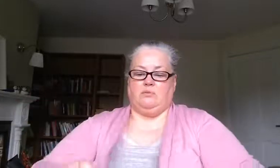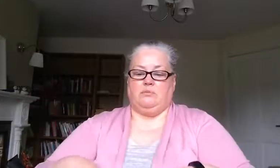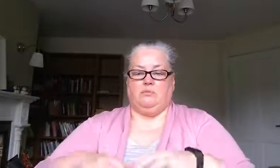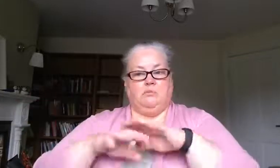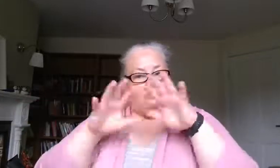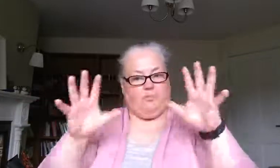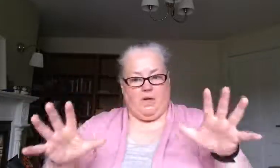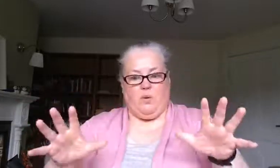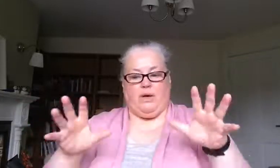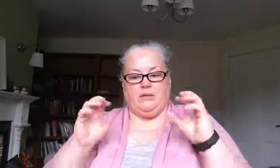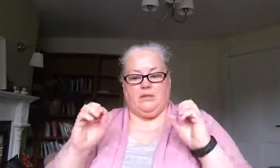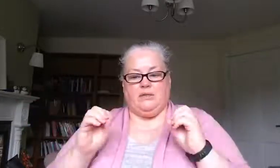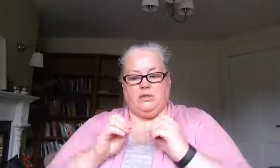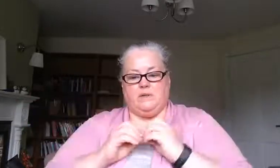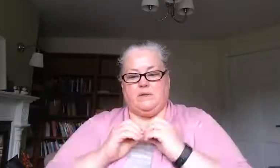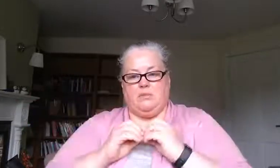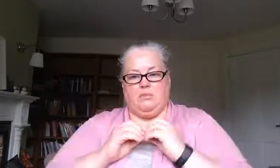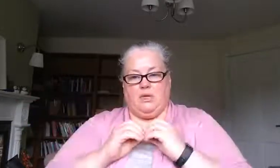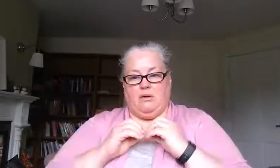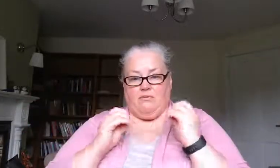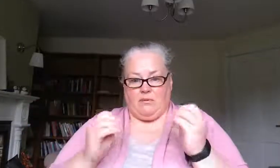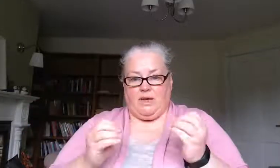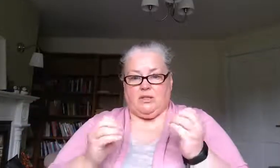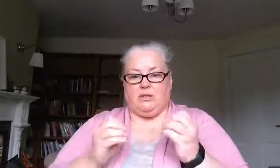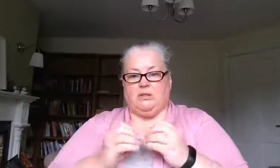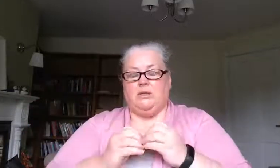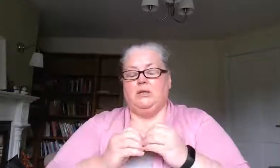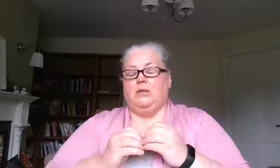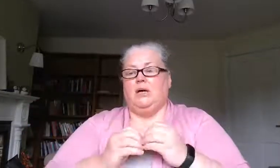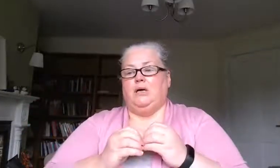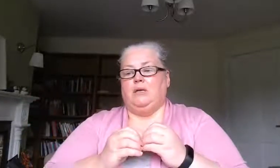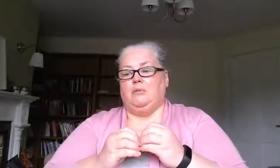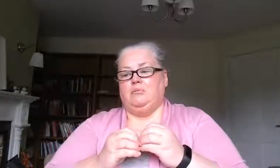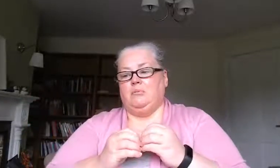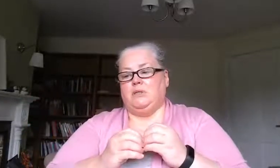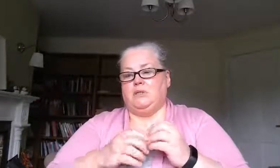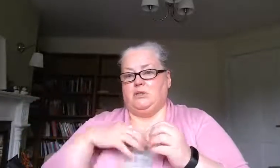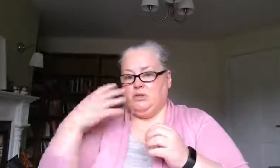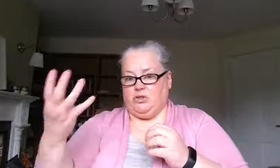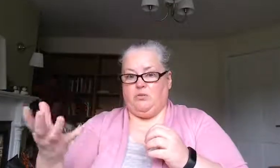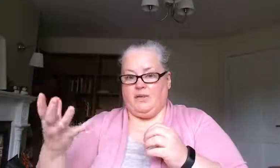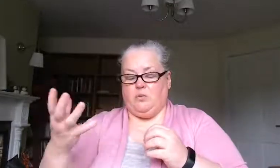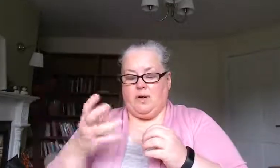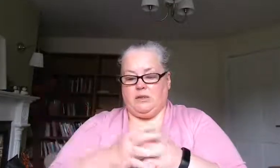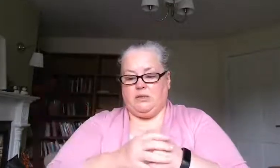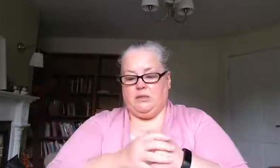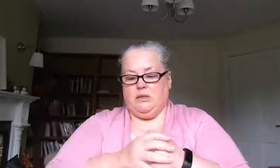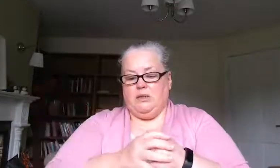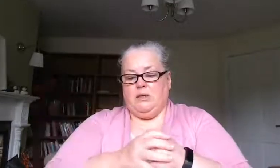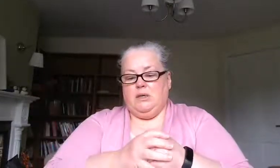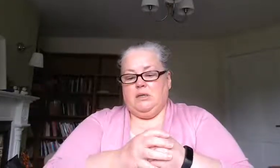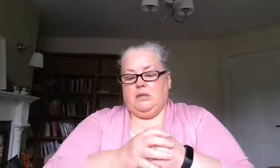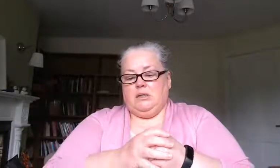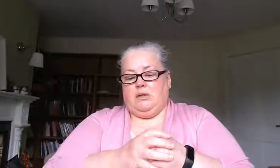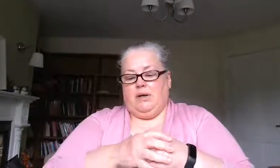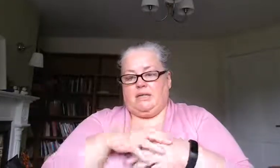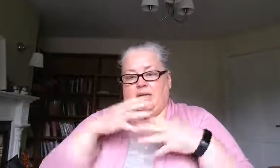be aware this is just some information um to to raise awareness so let's get